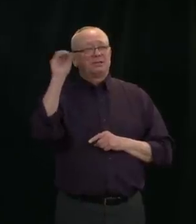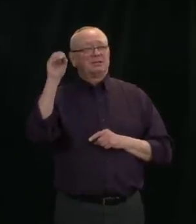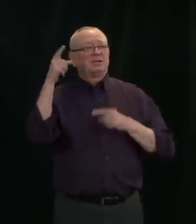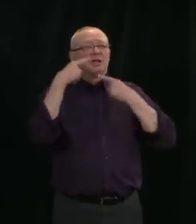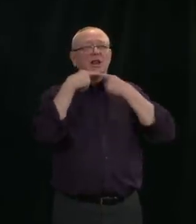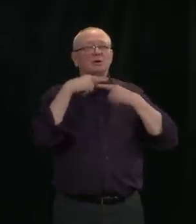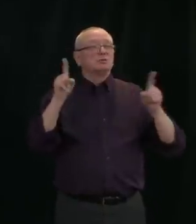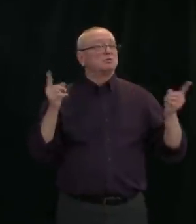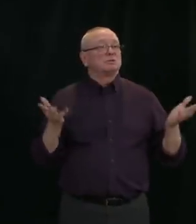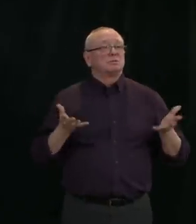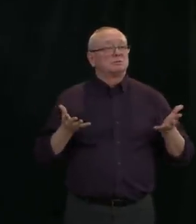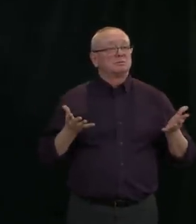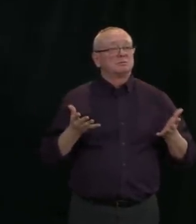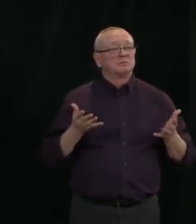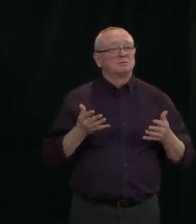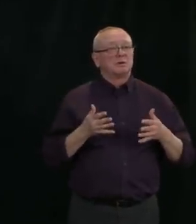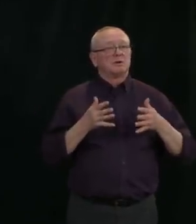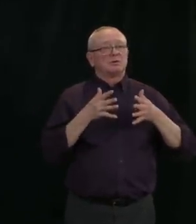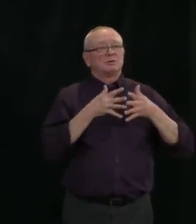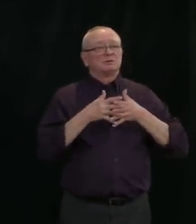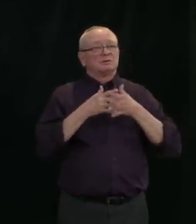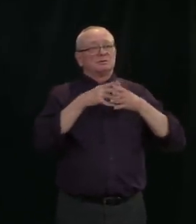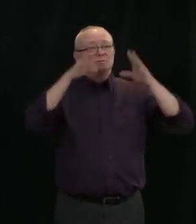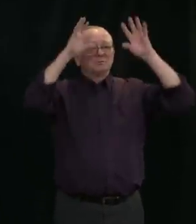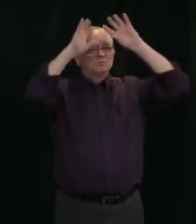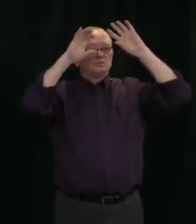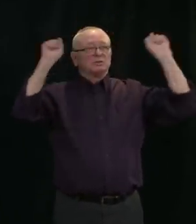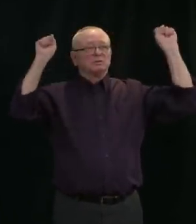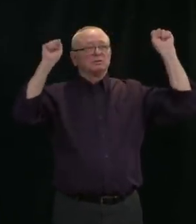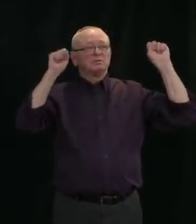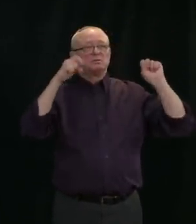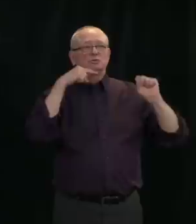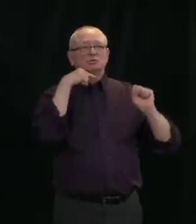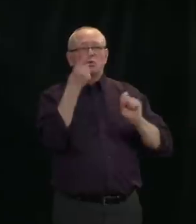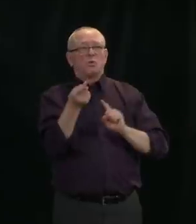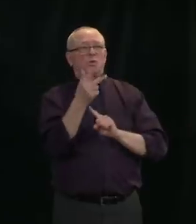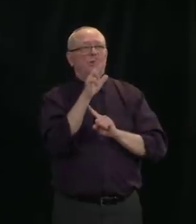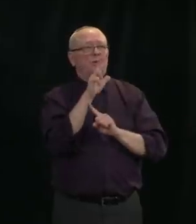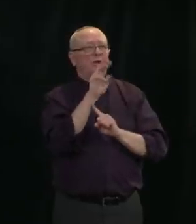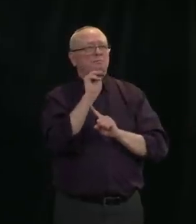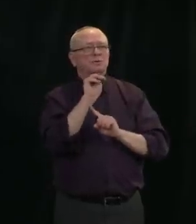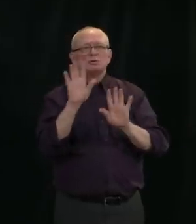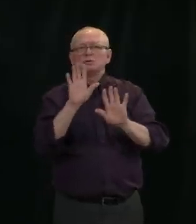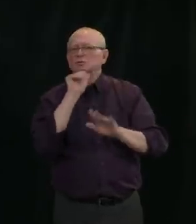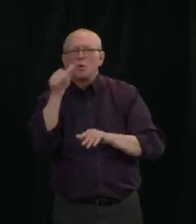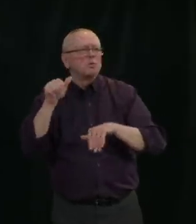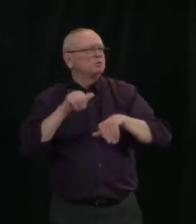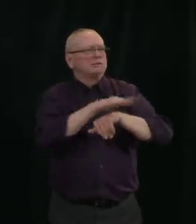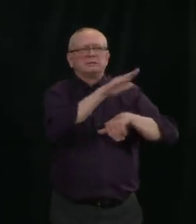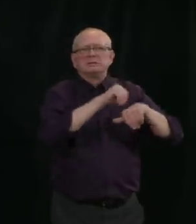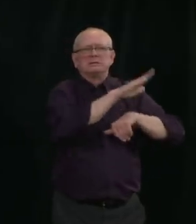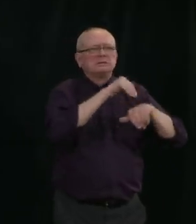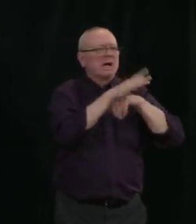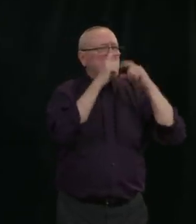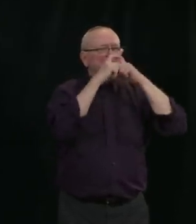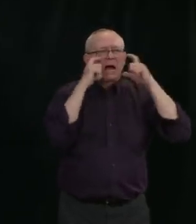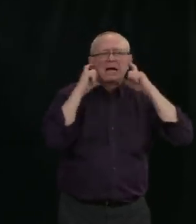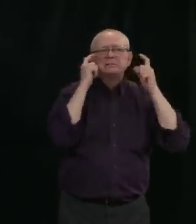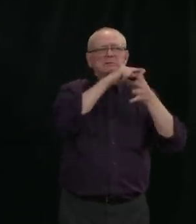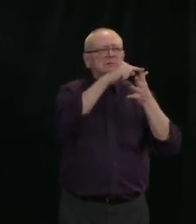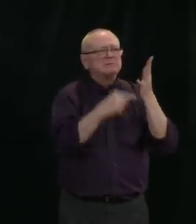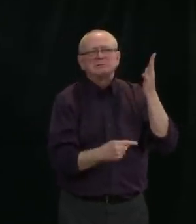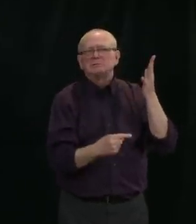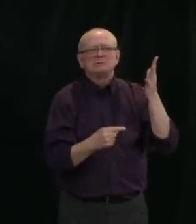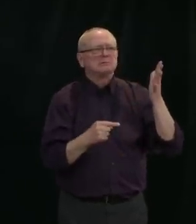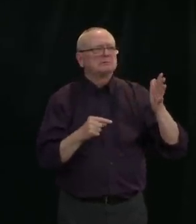masks or medical equipment out of the country, as they deal with the COVID response as